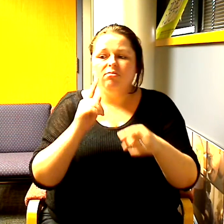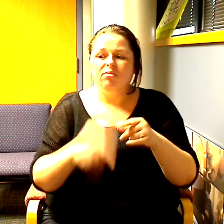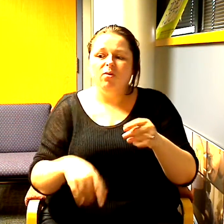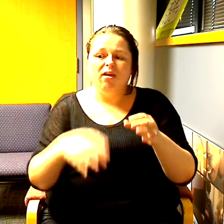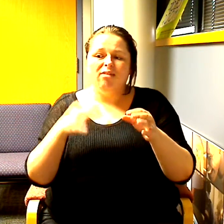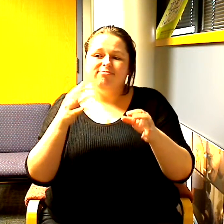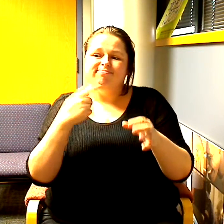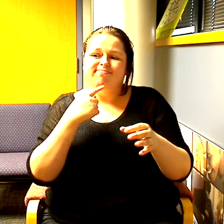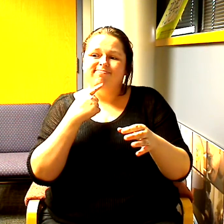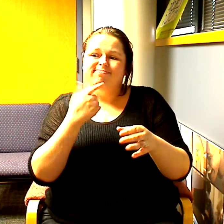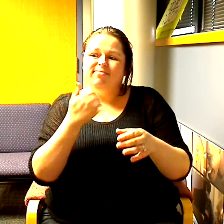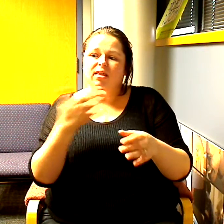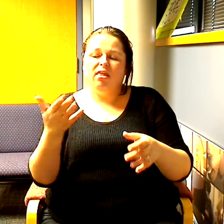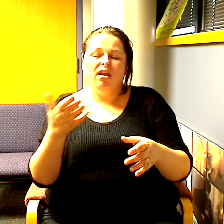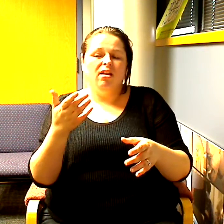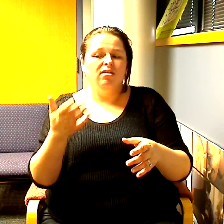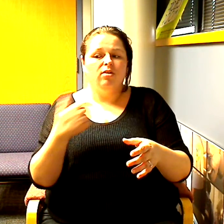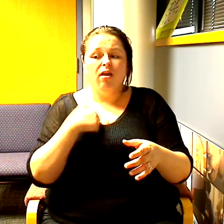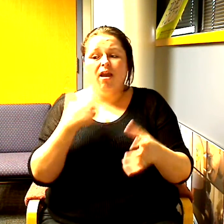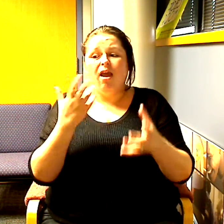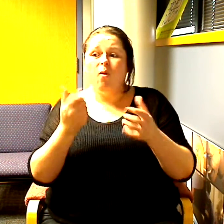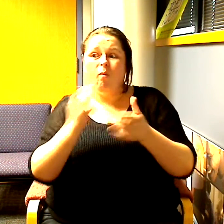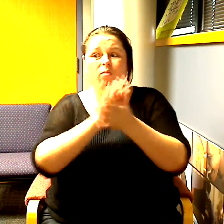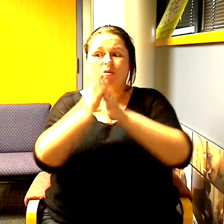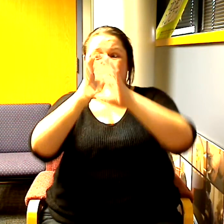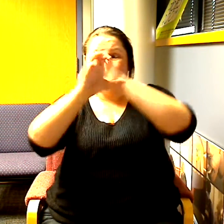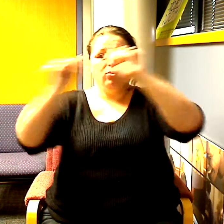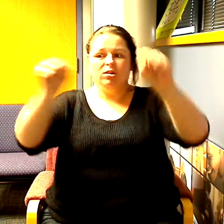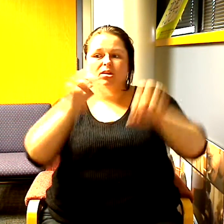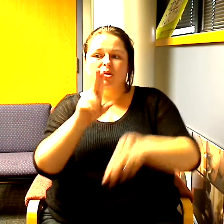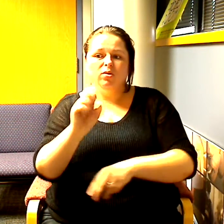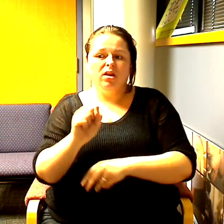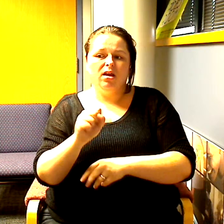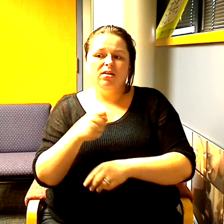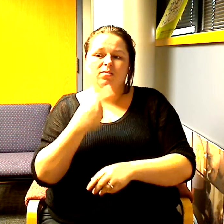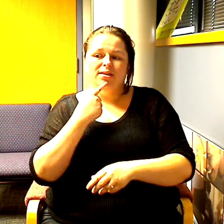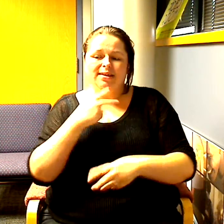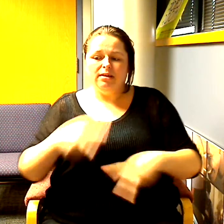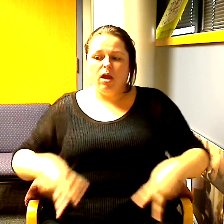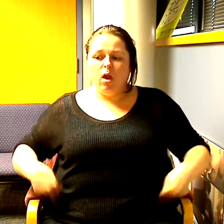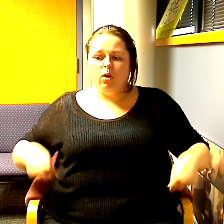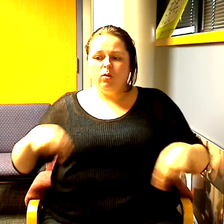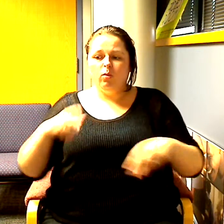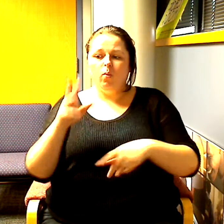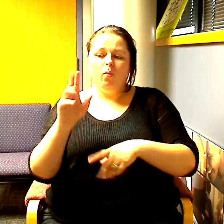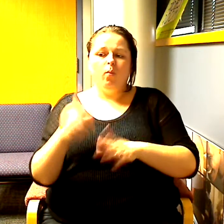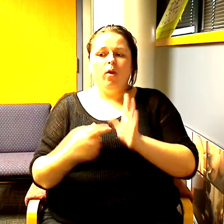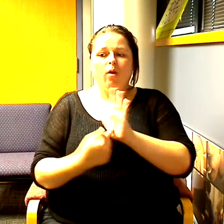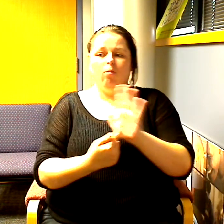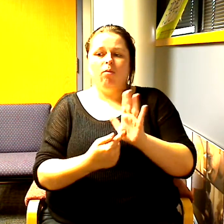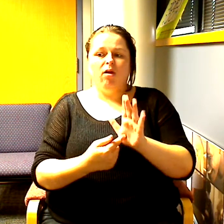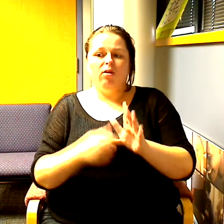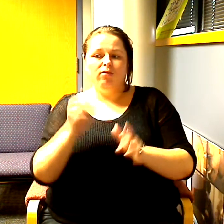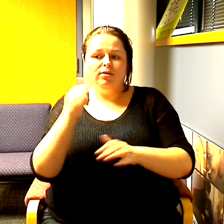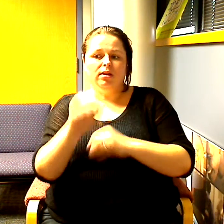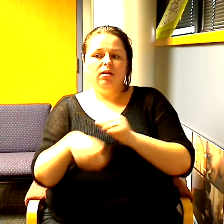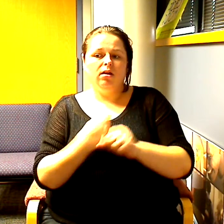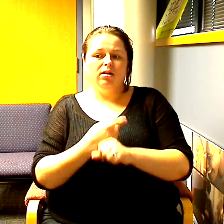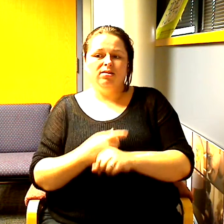if you say you want to be the president of the United States but your resume reads underwear model 10 years people give you a funny look the next